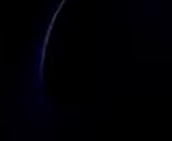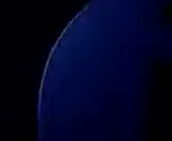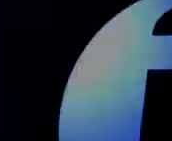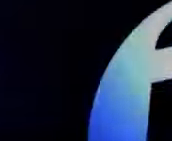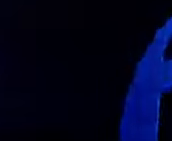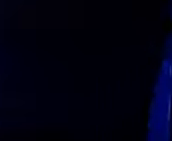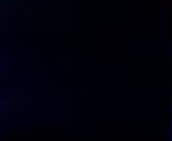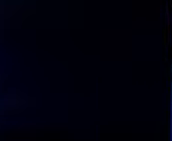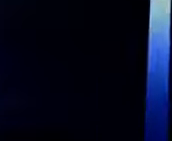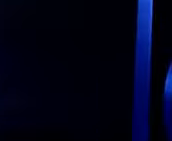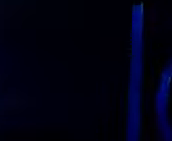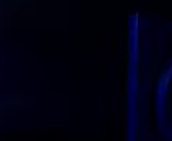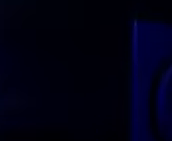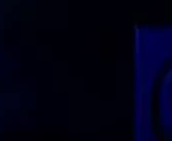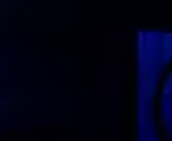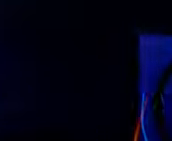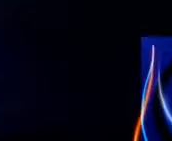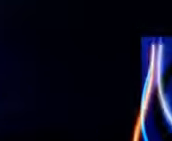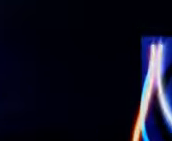doctor with help you and you Thank you.